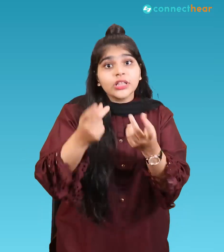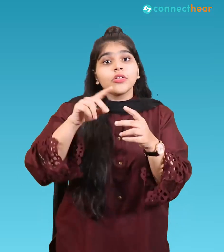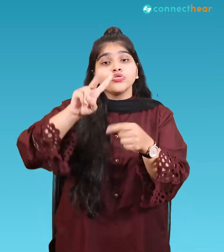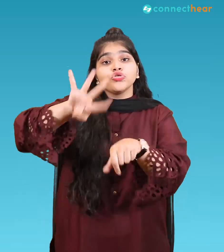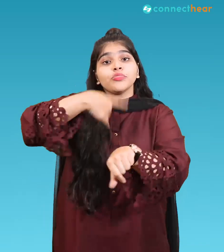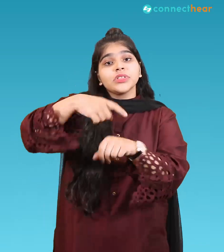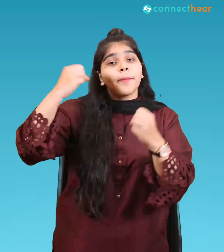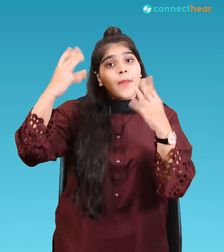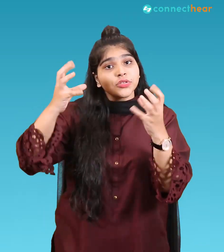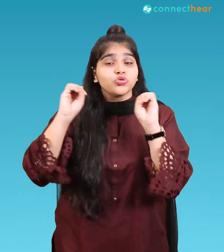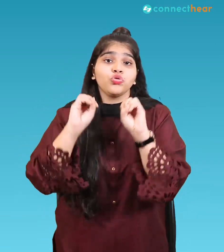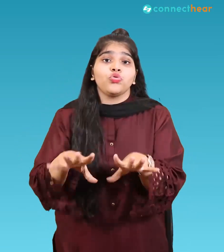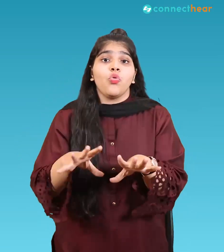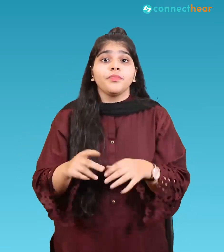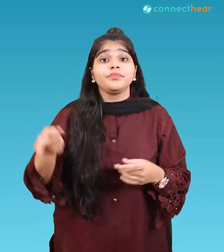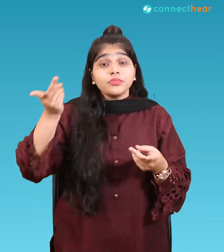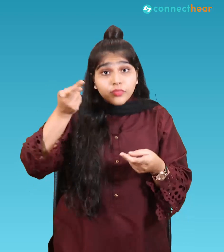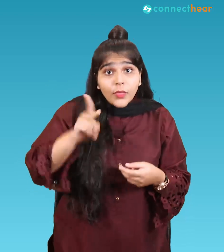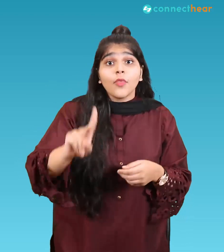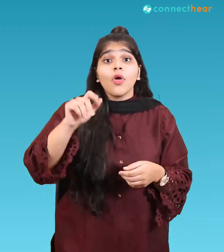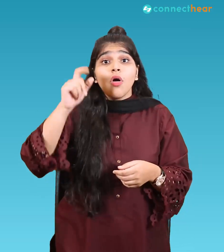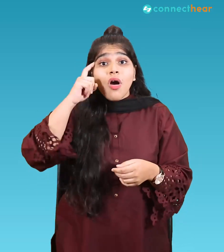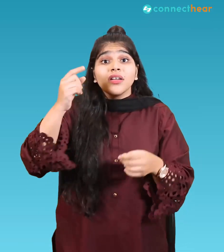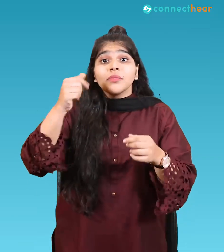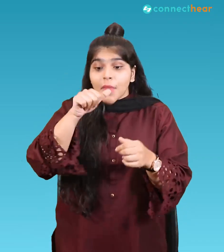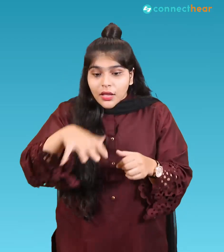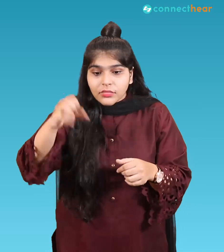and spraying to be carried out against mosquitoes